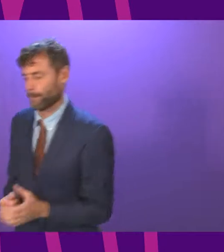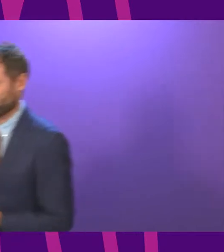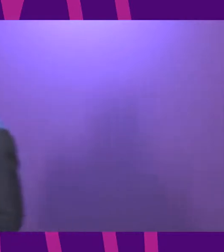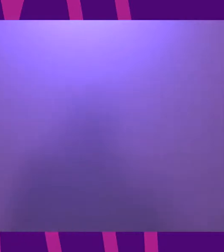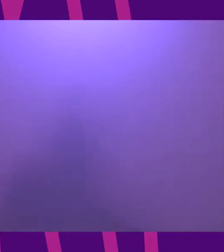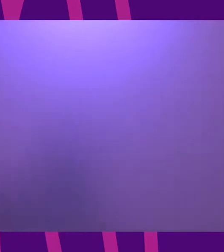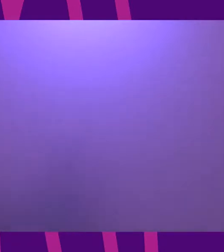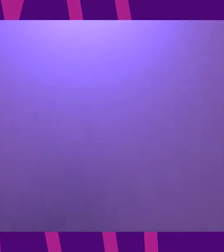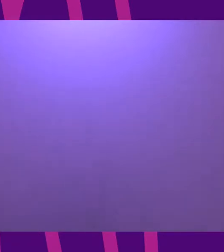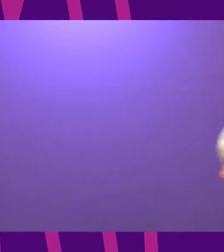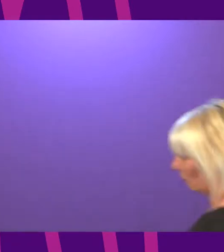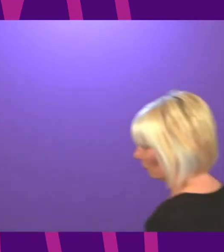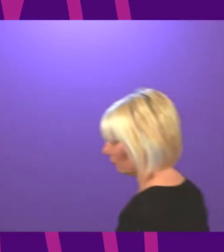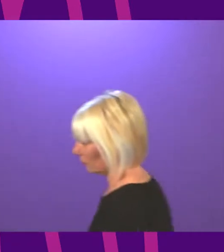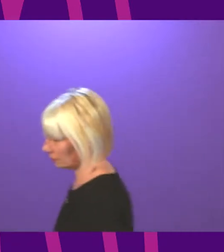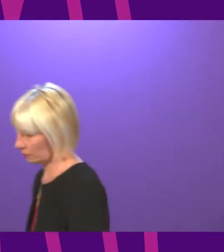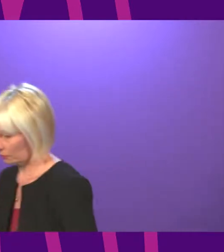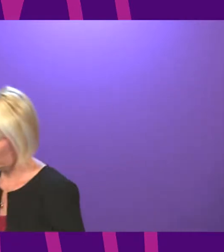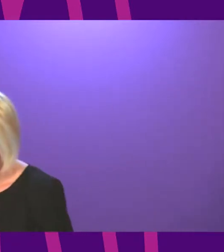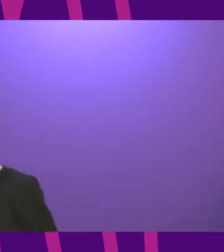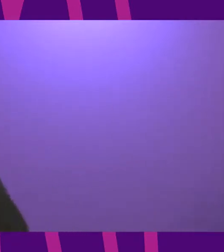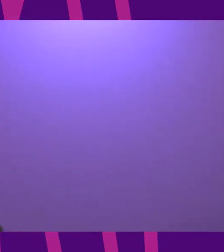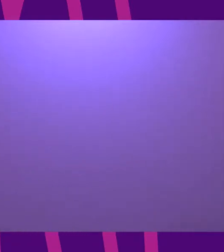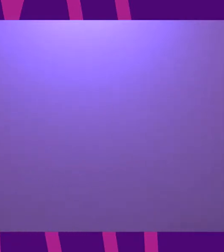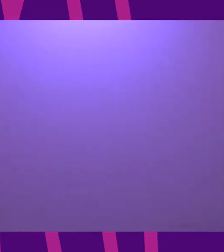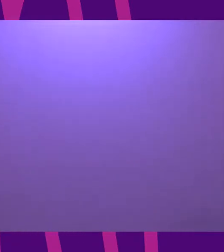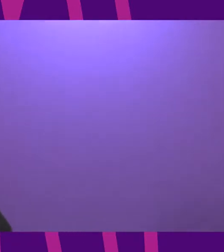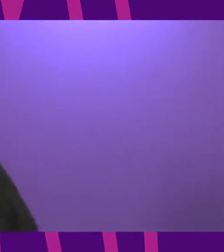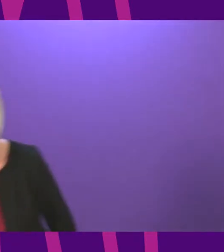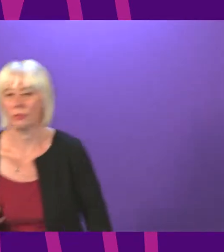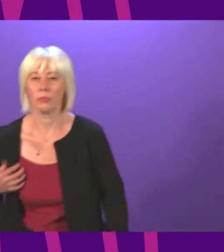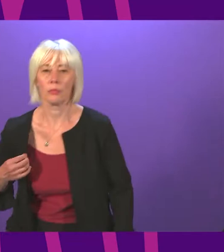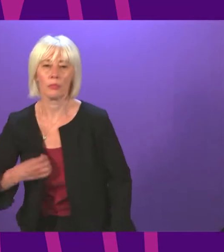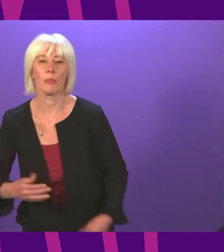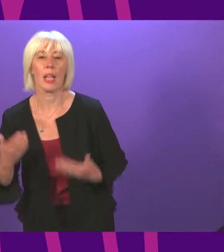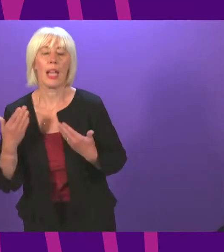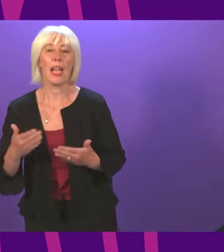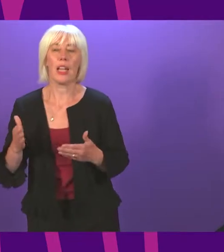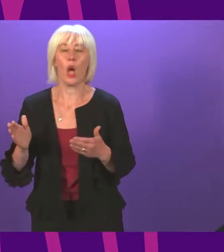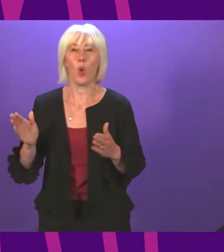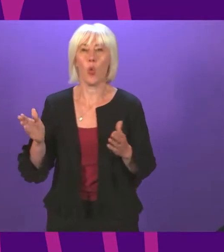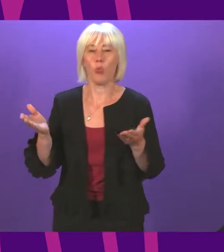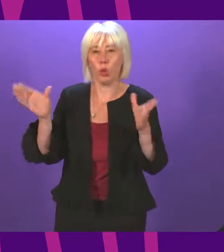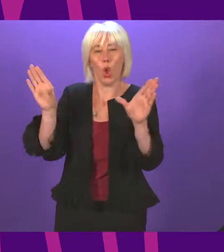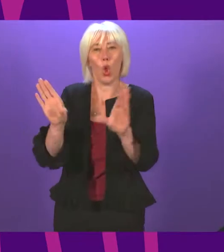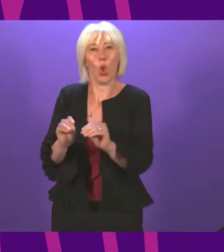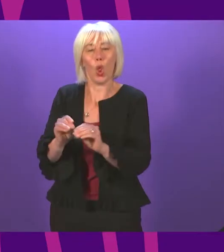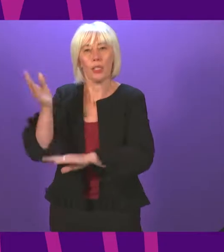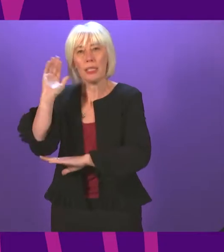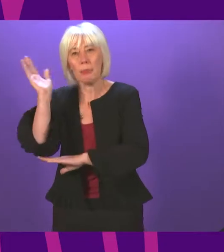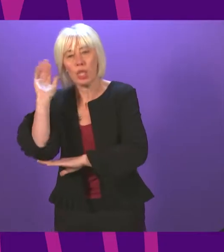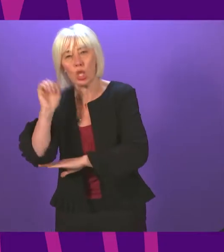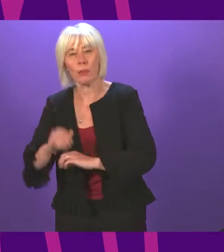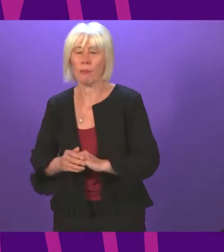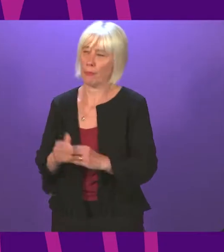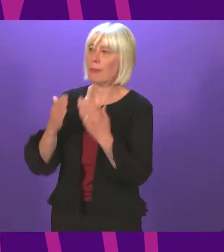Thank you. And we will now move to closing speeches, and I call Alex Coulham. Thank you very much, Deputy